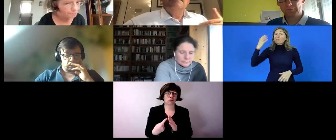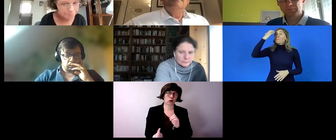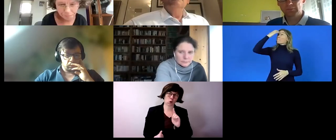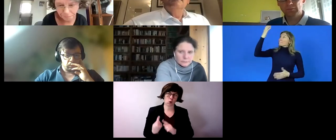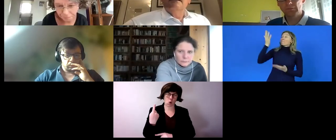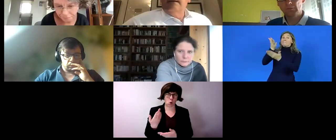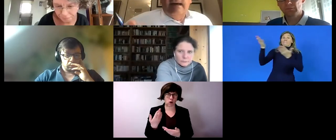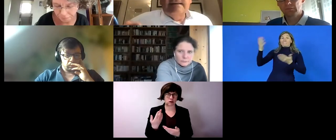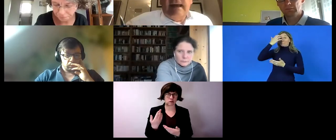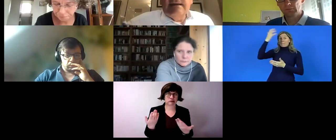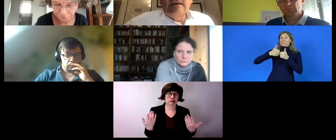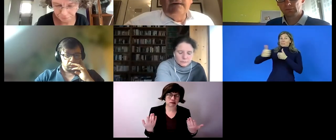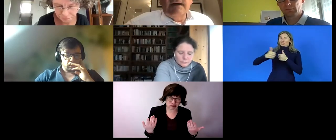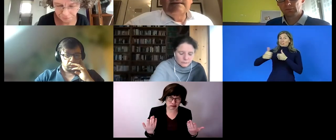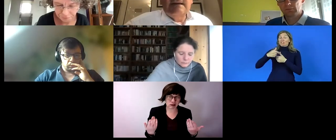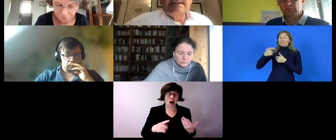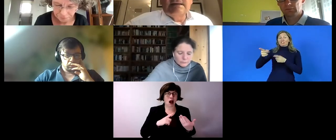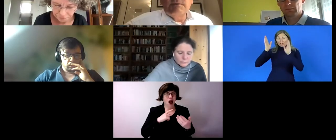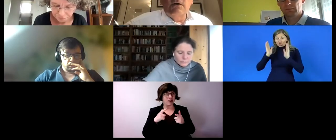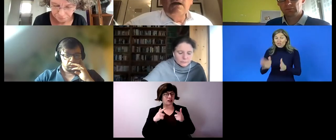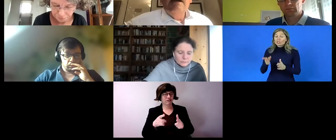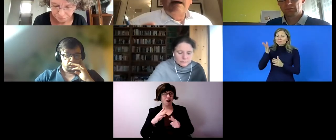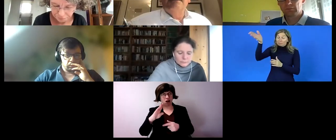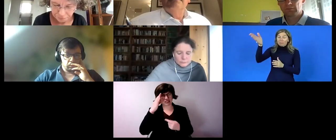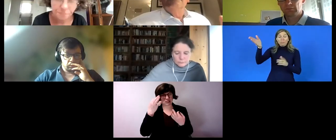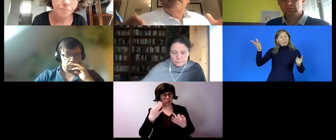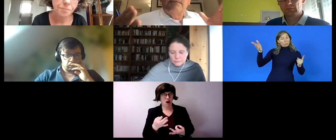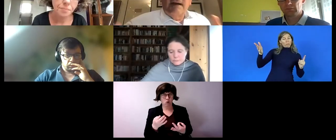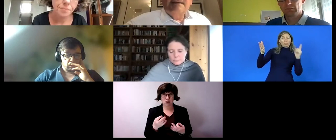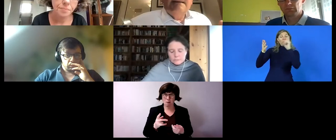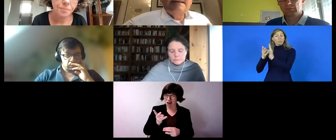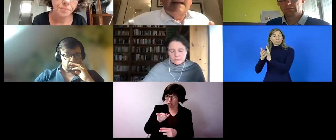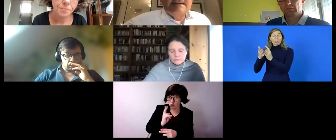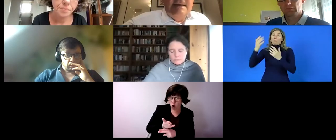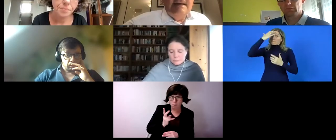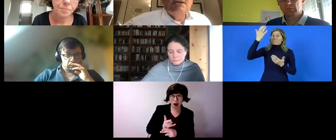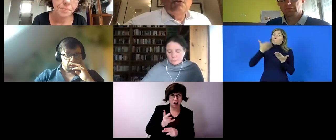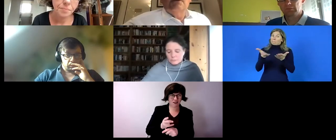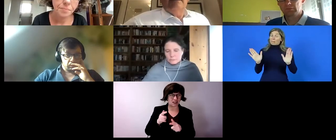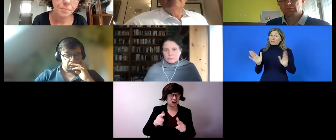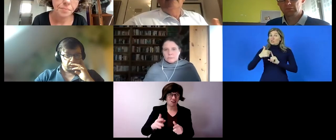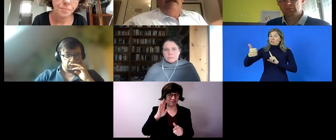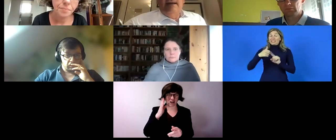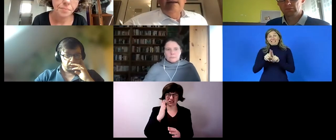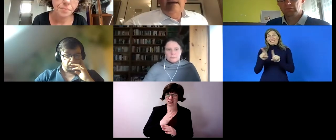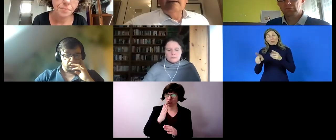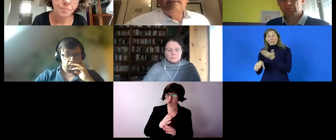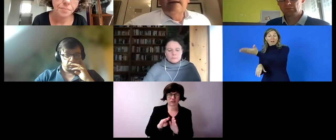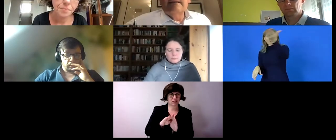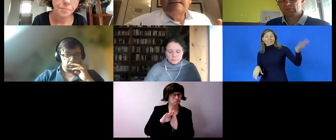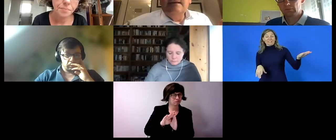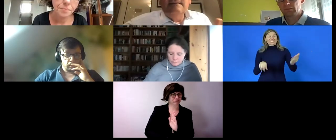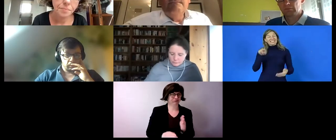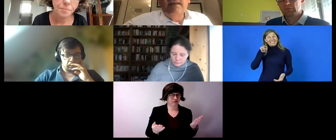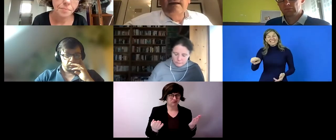transport providers should make sure that you can take the public transport like everybody else so a